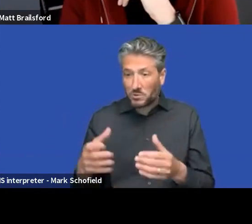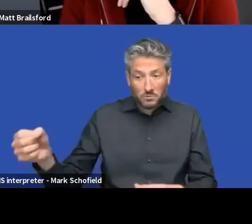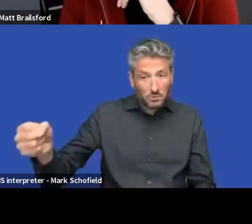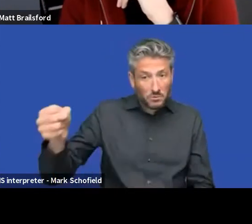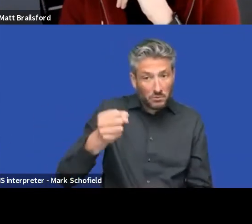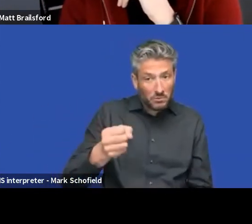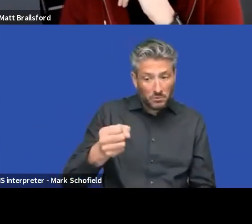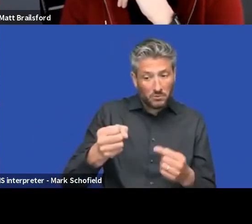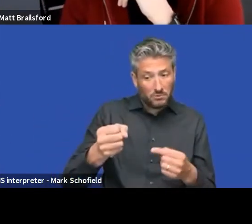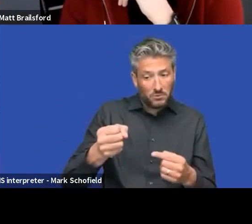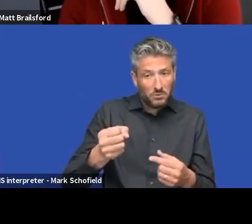on my shoulders.